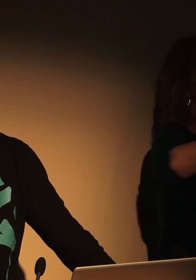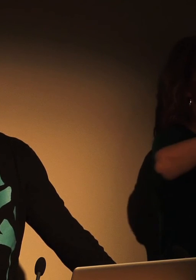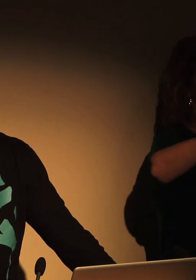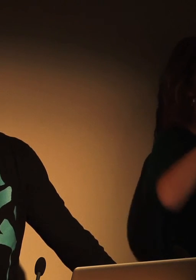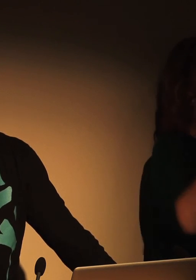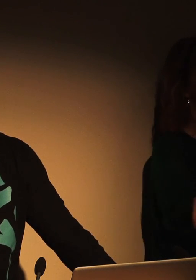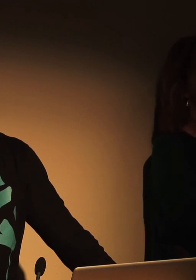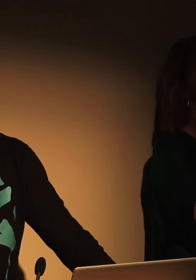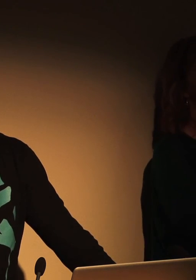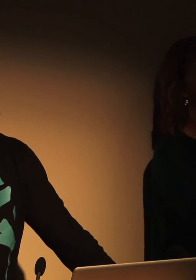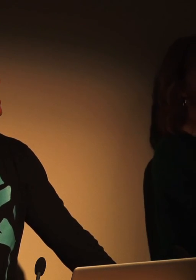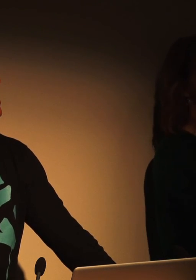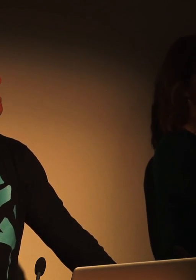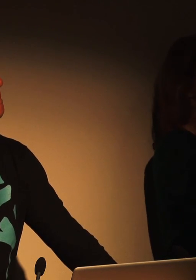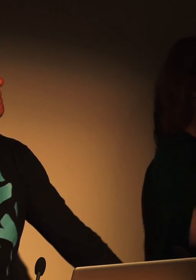is overseas.